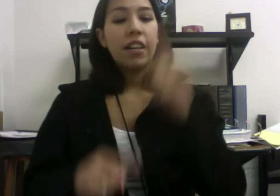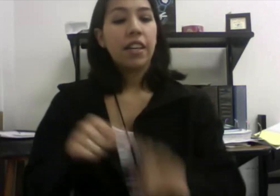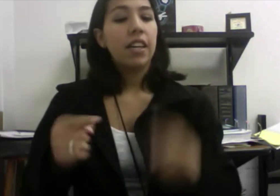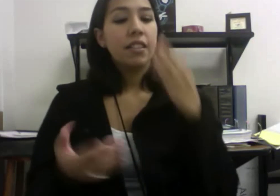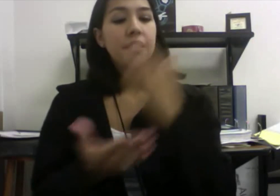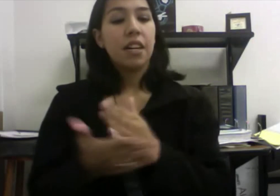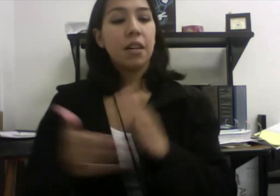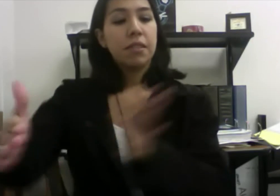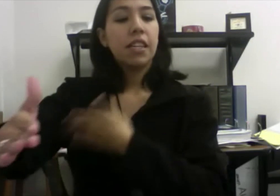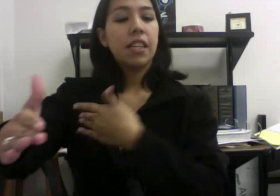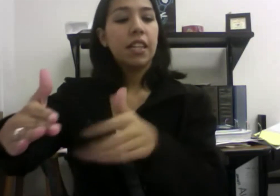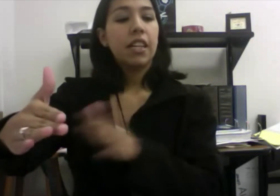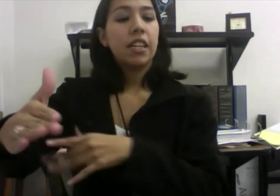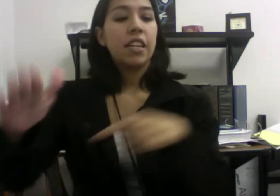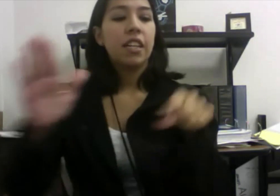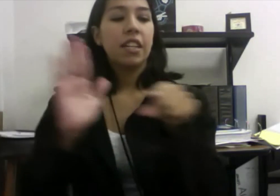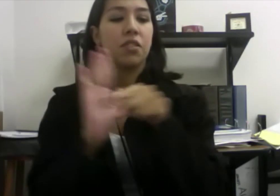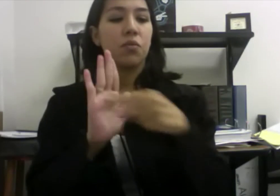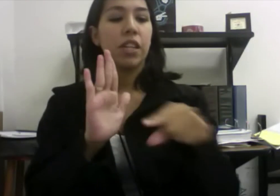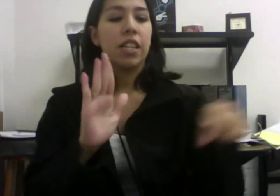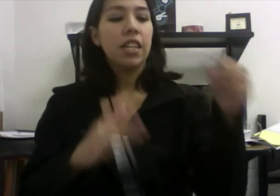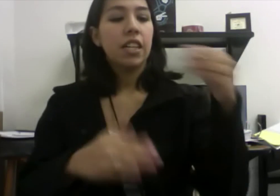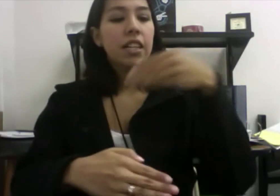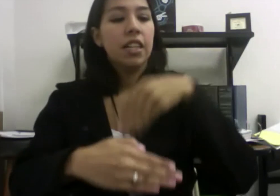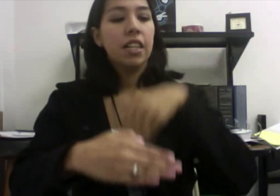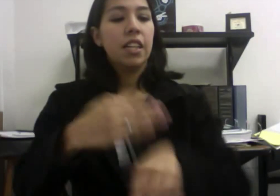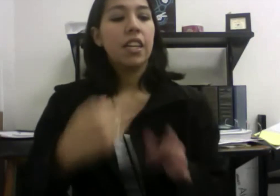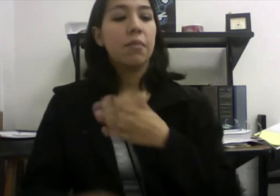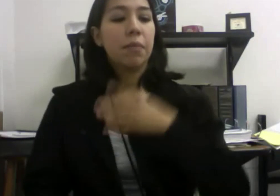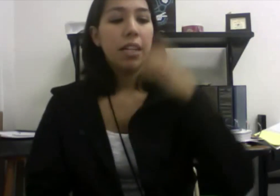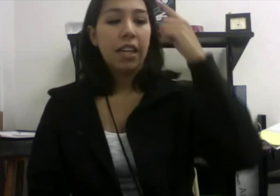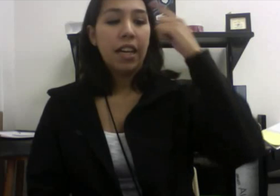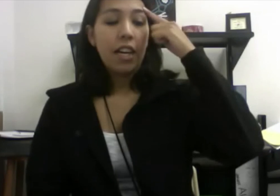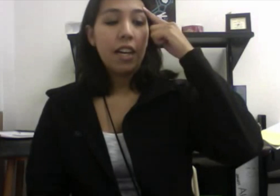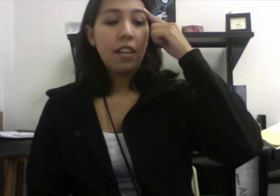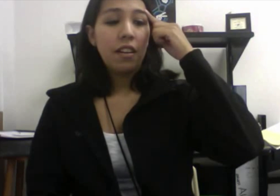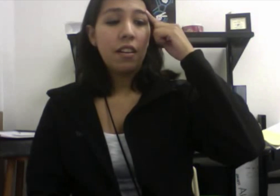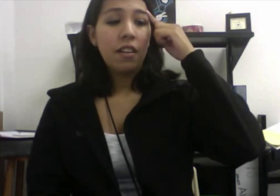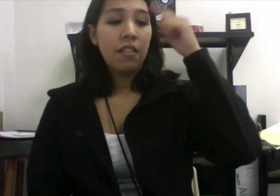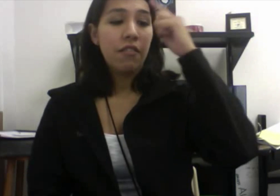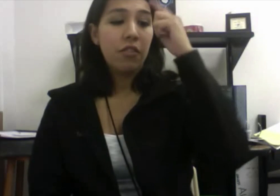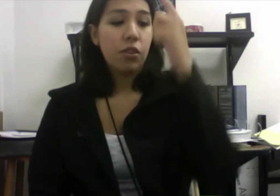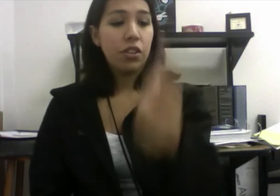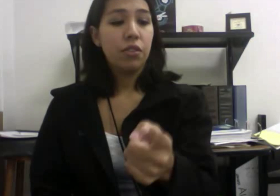can't stop singing, it's ringing in my head for you.